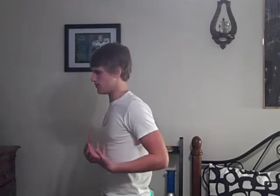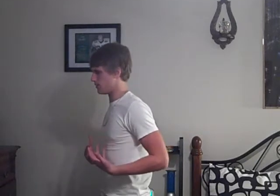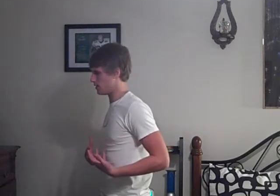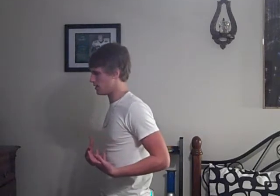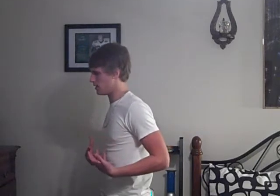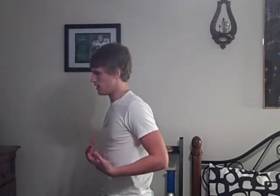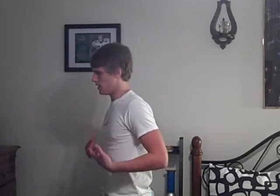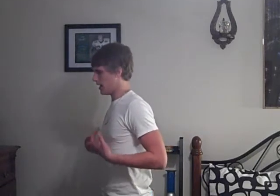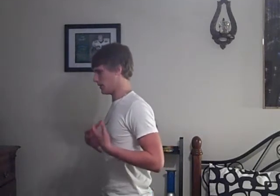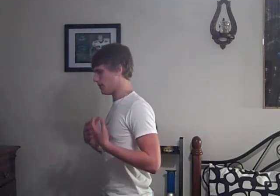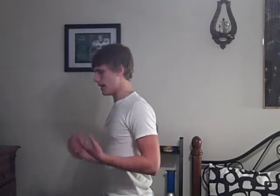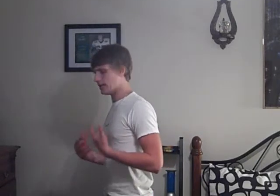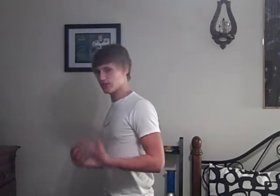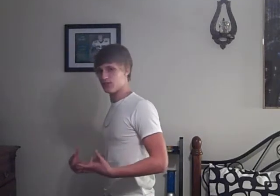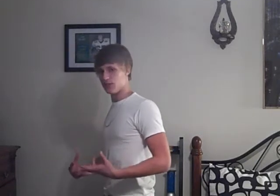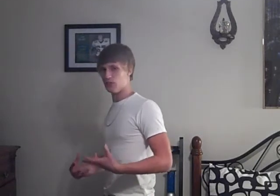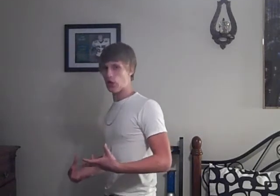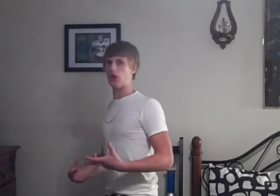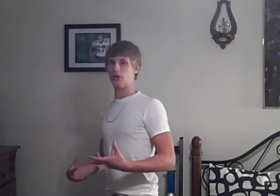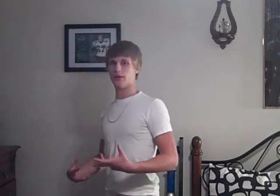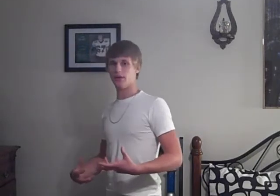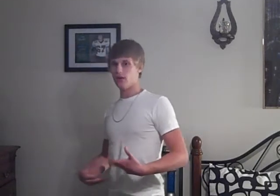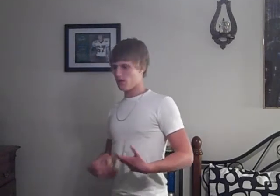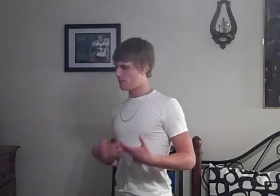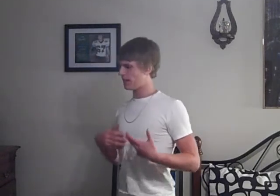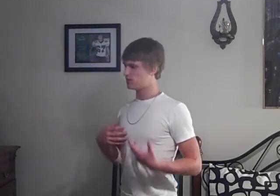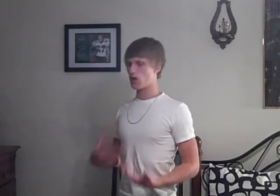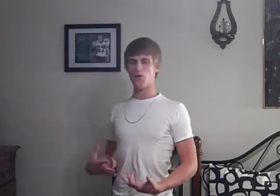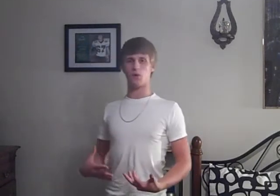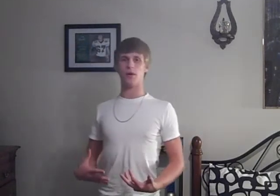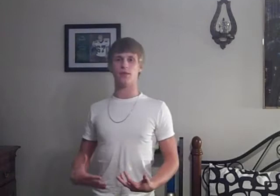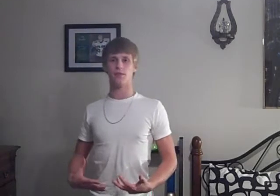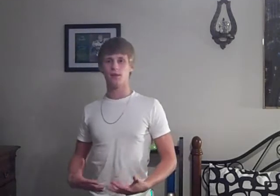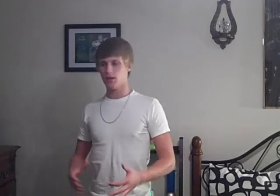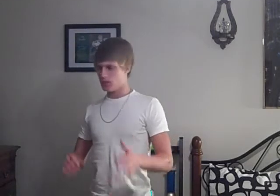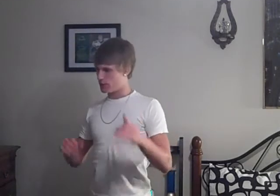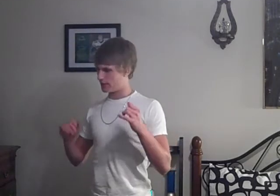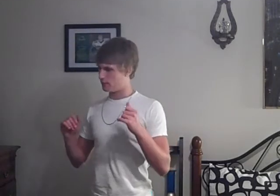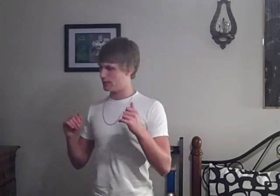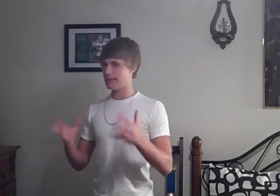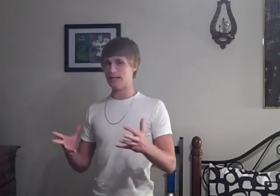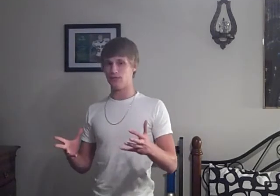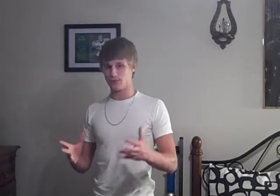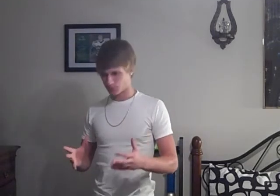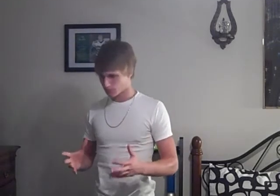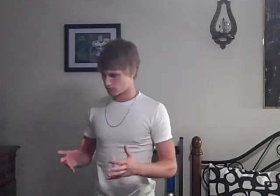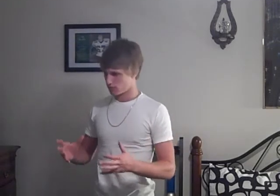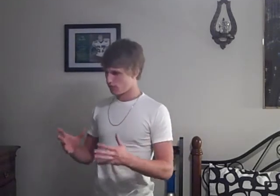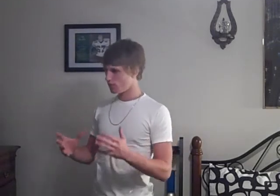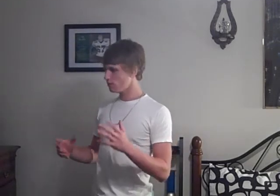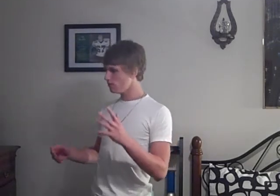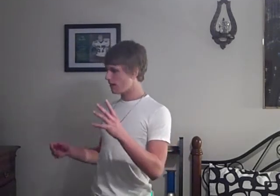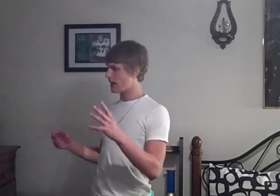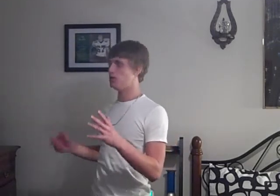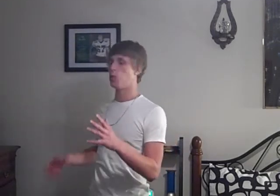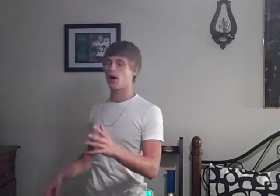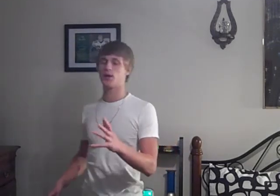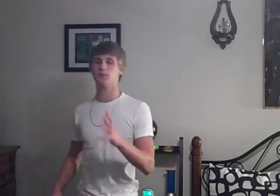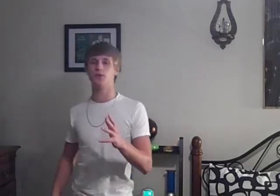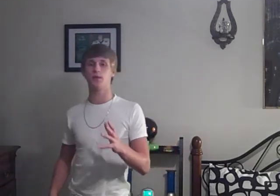The maze is done The maze is over with You can leave And you walk up to